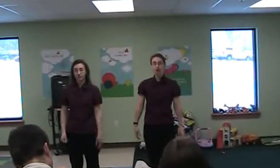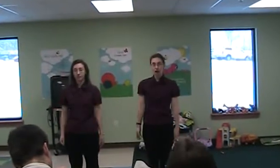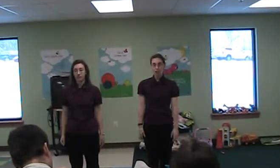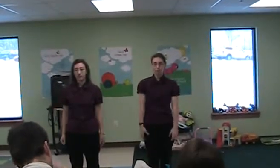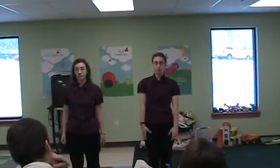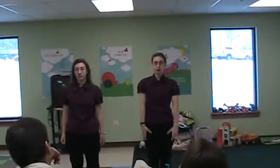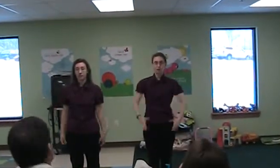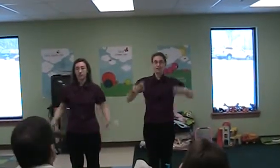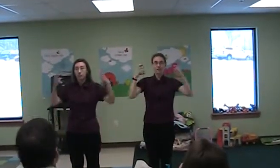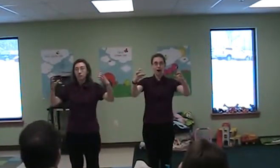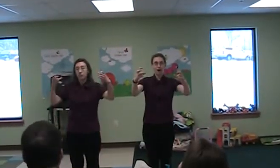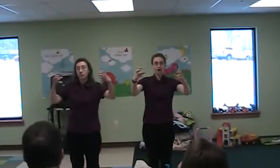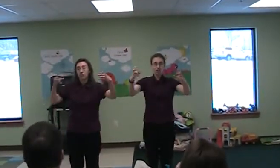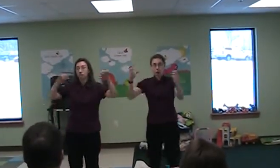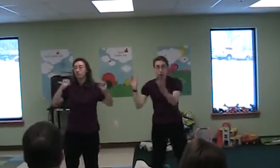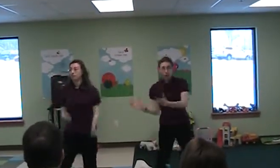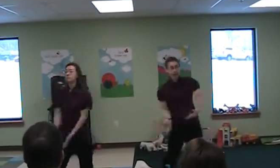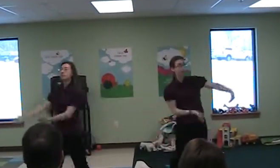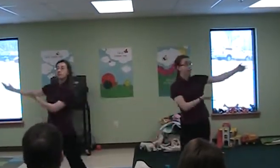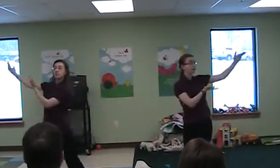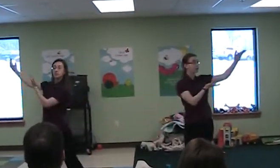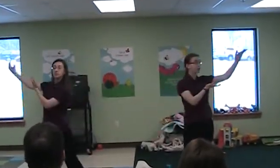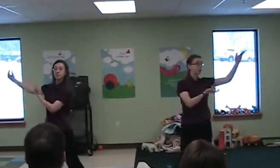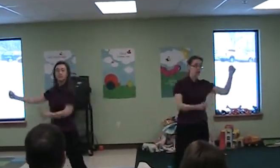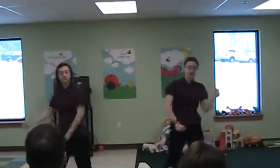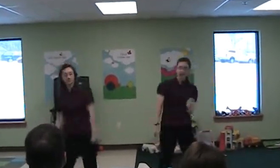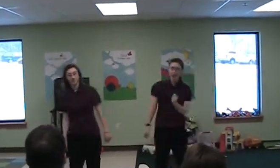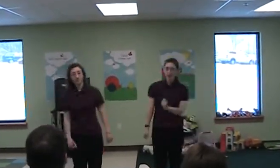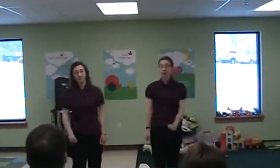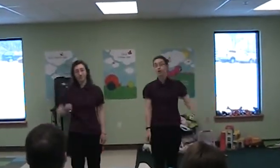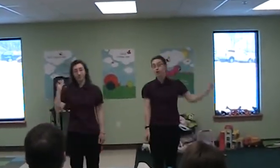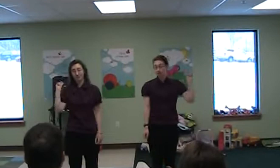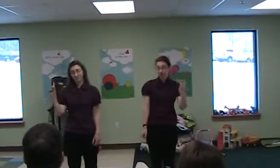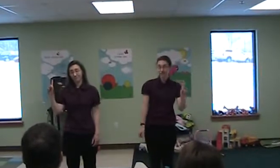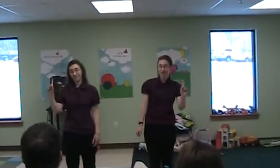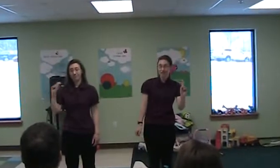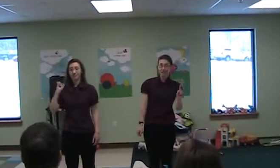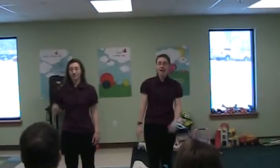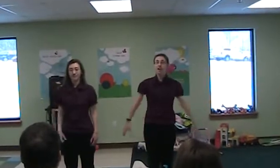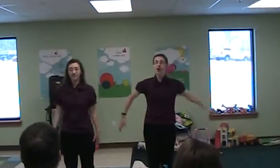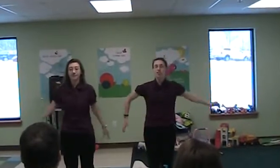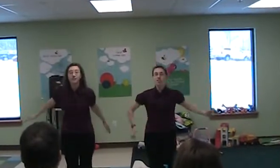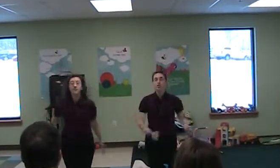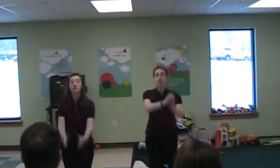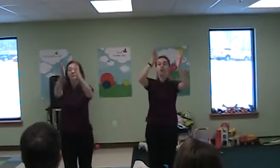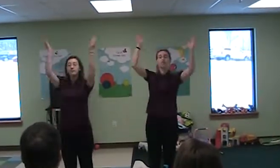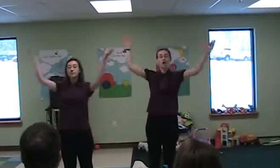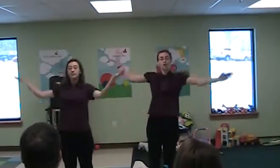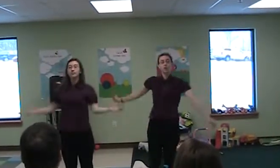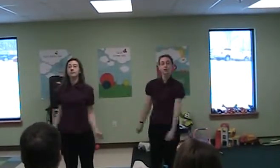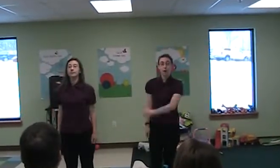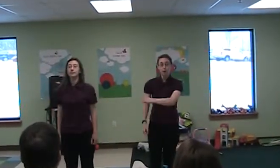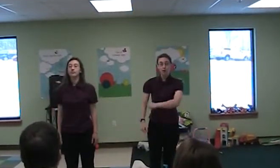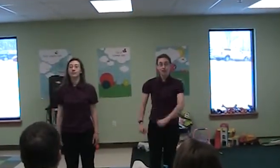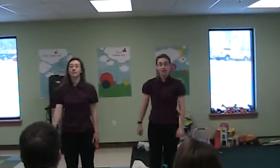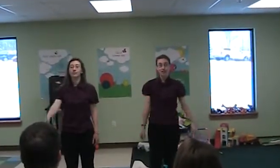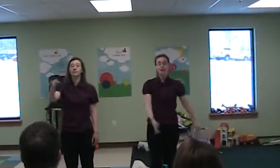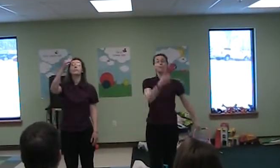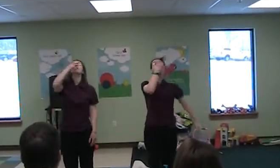prison where he was confined, where he converted the soldiers, and where, tradition says, he caused a spring of water to flow in order that he might